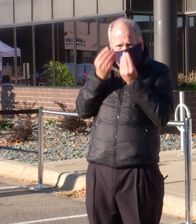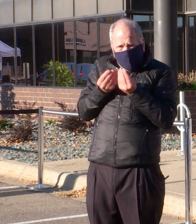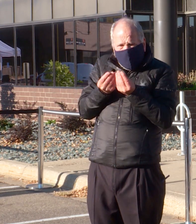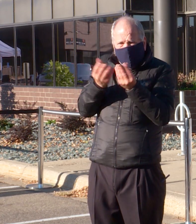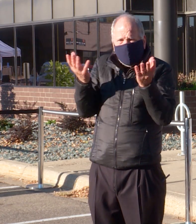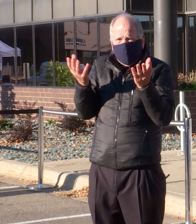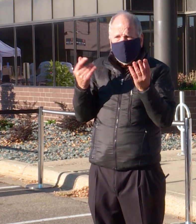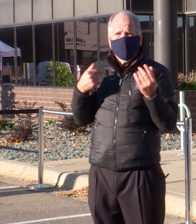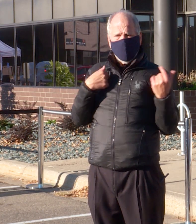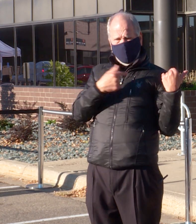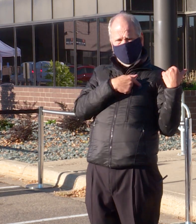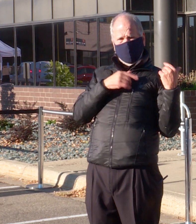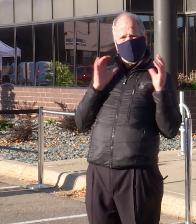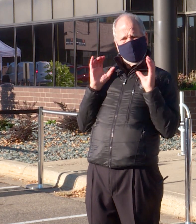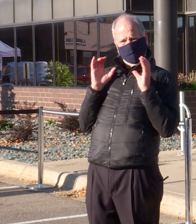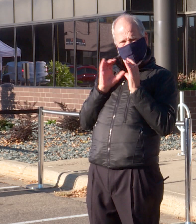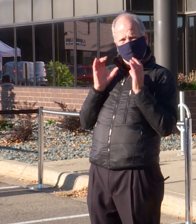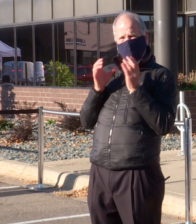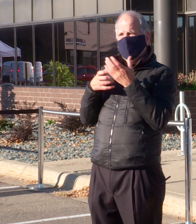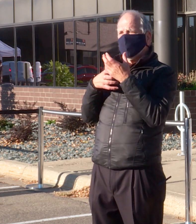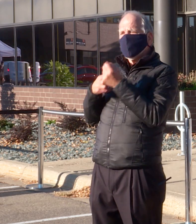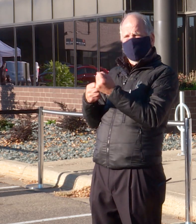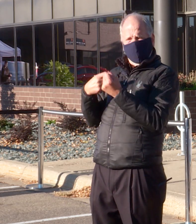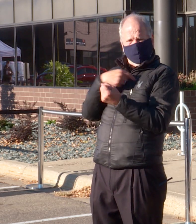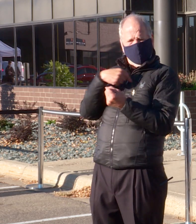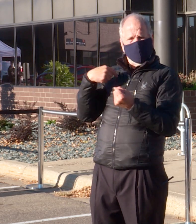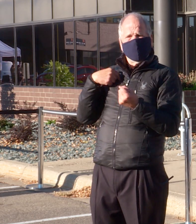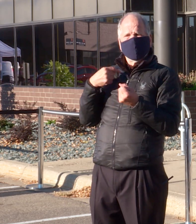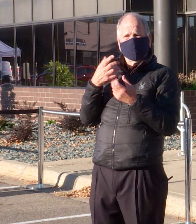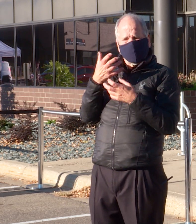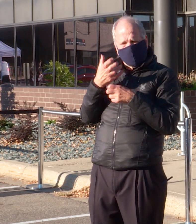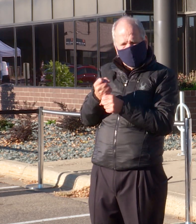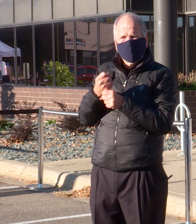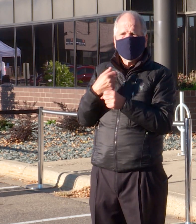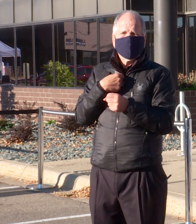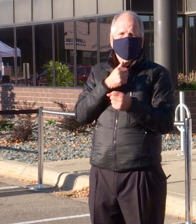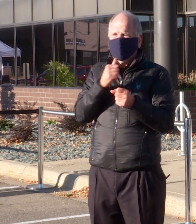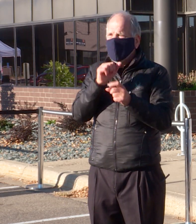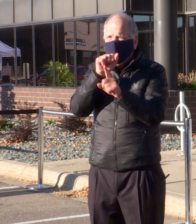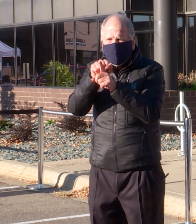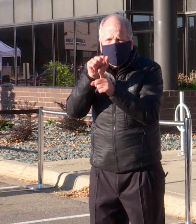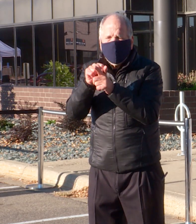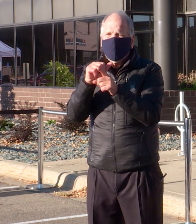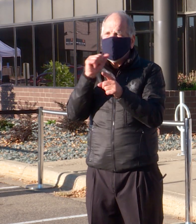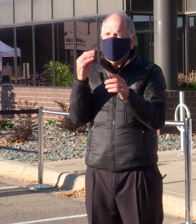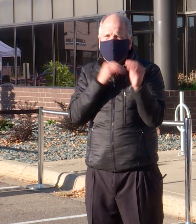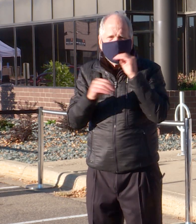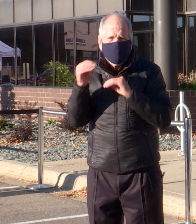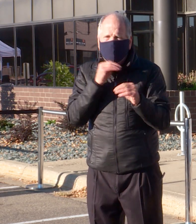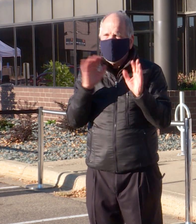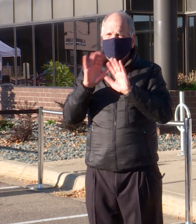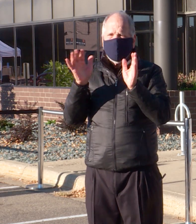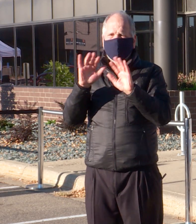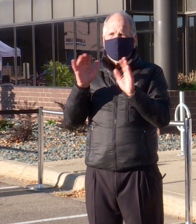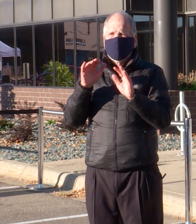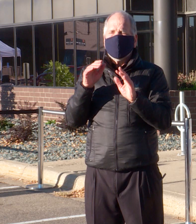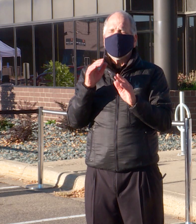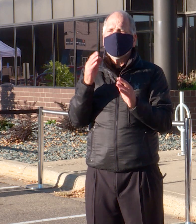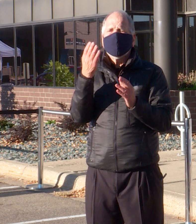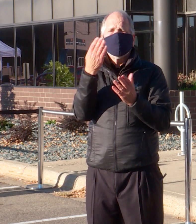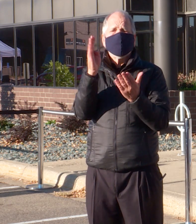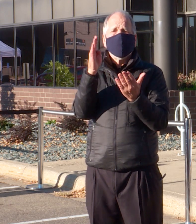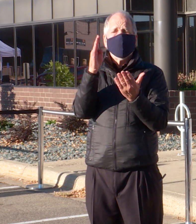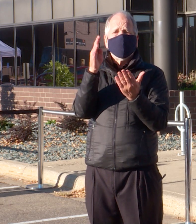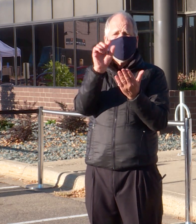a trusted source. For example, for our social media, you'll see the blue check mark. If you want reliable